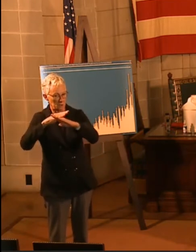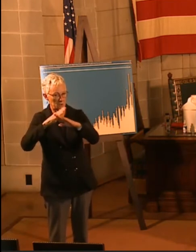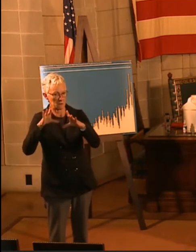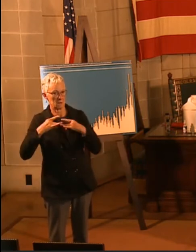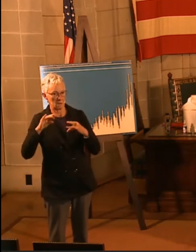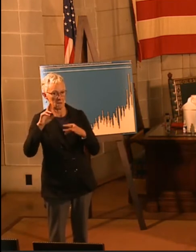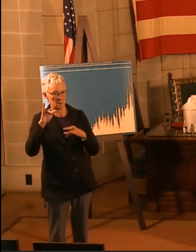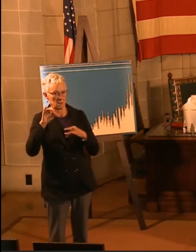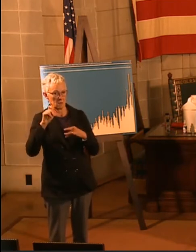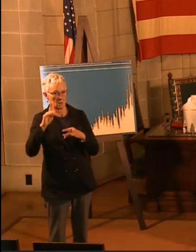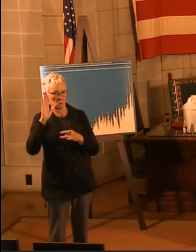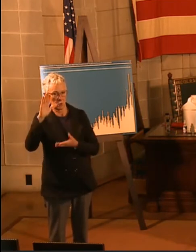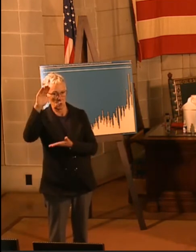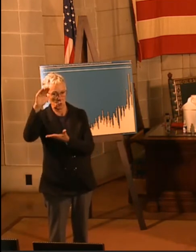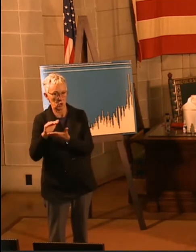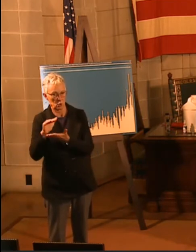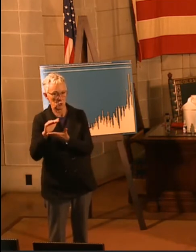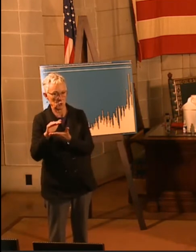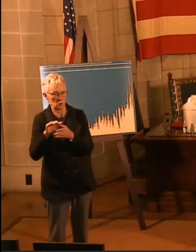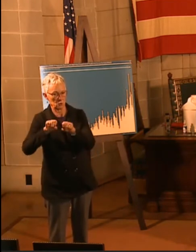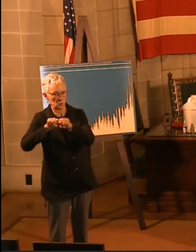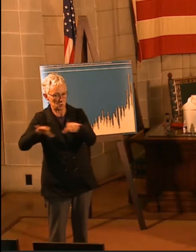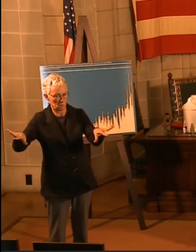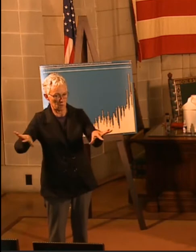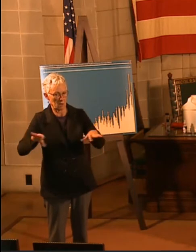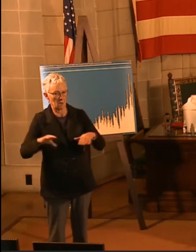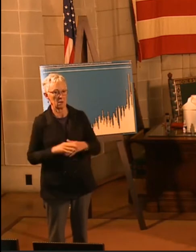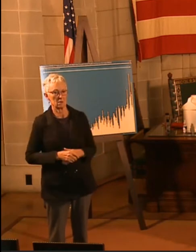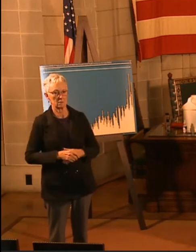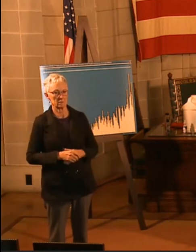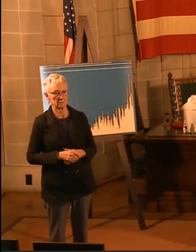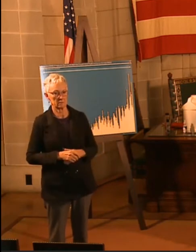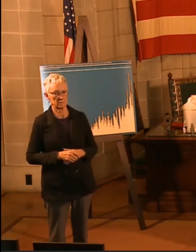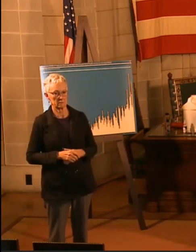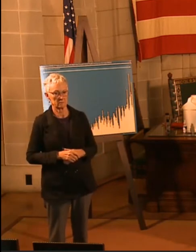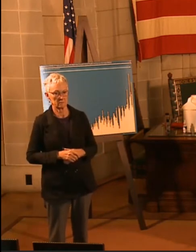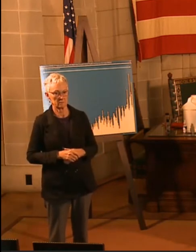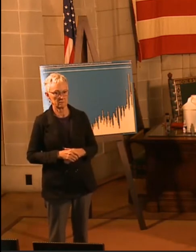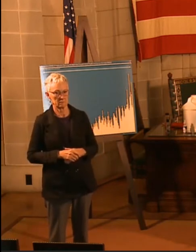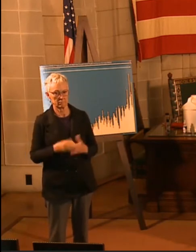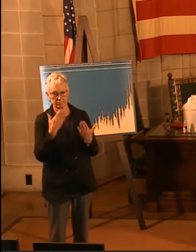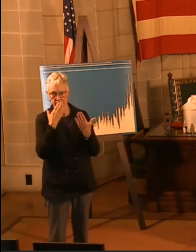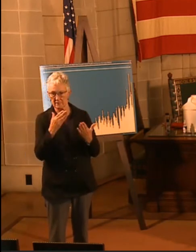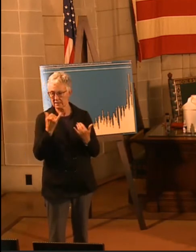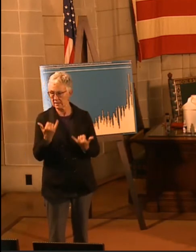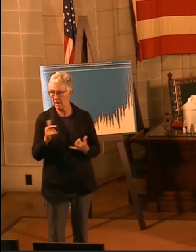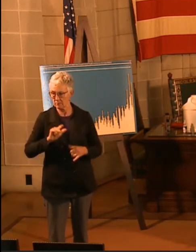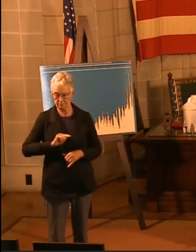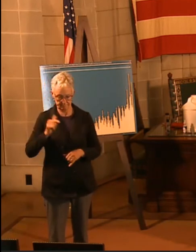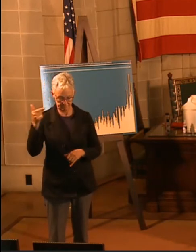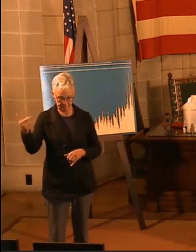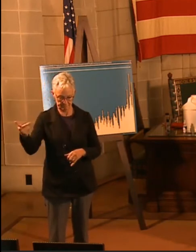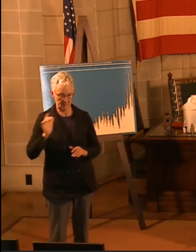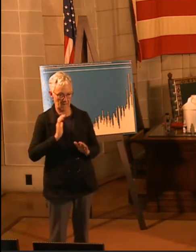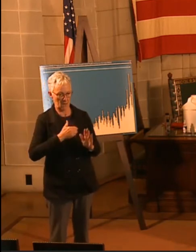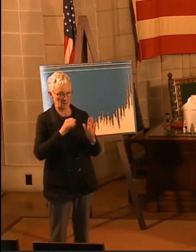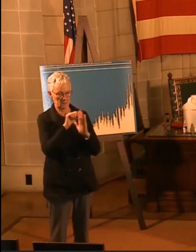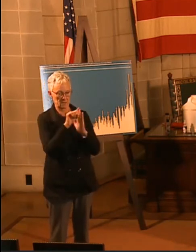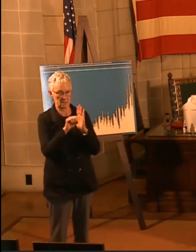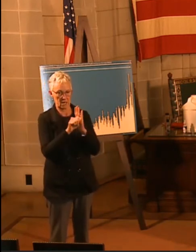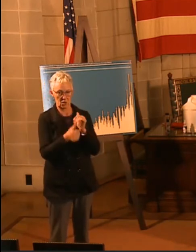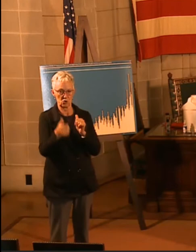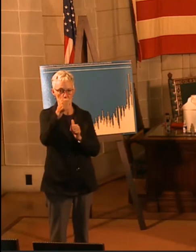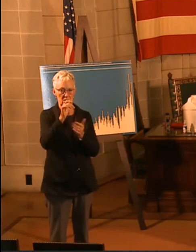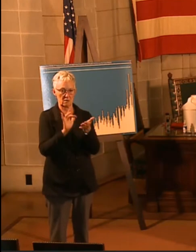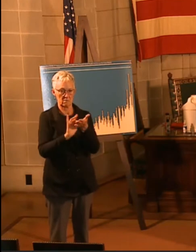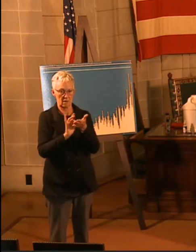protect the vulnerable folks in our community who are most at risk. Thanks. So, now I'm going to turn it over to our state's chief medical officer,